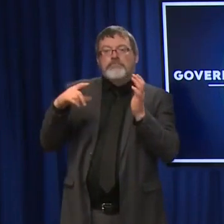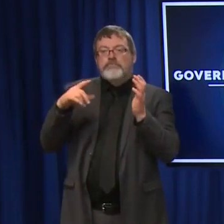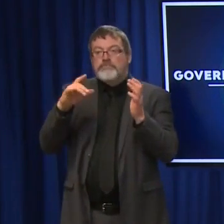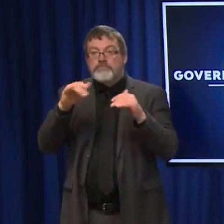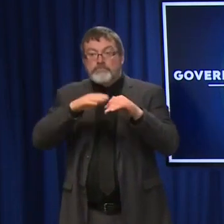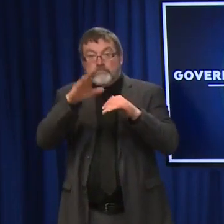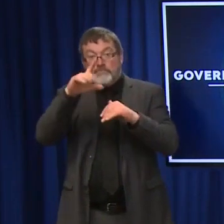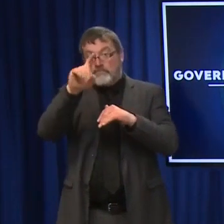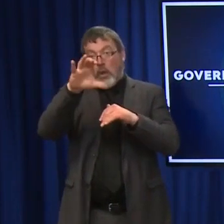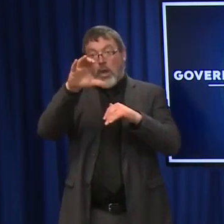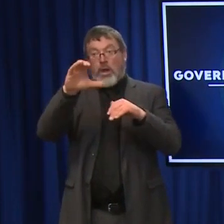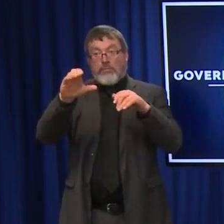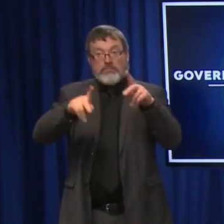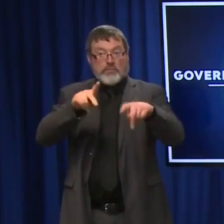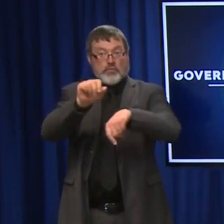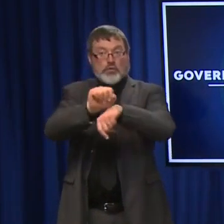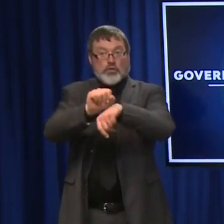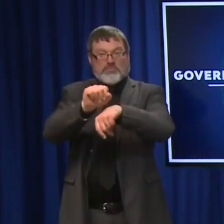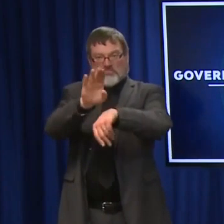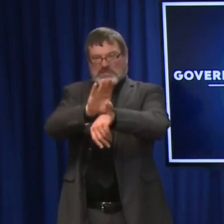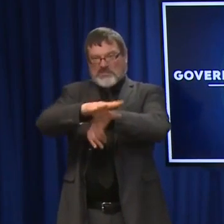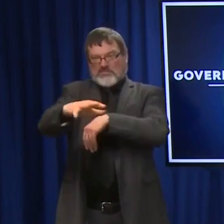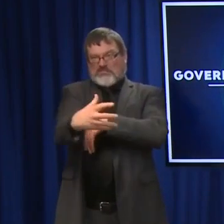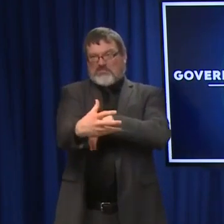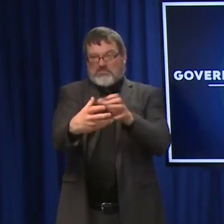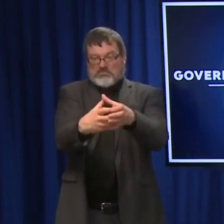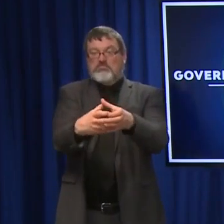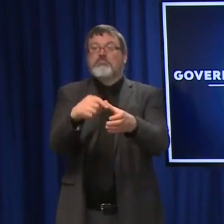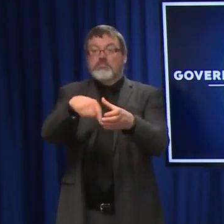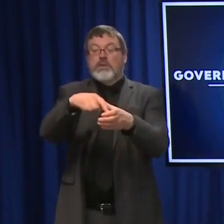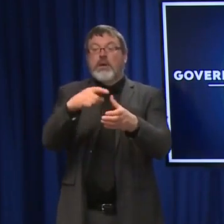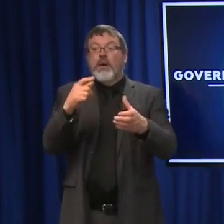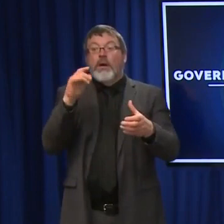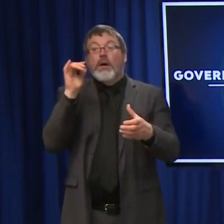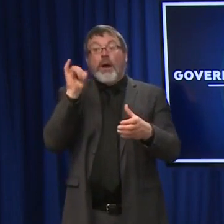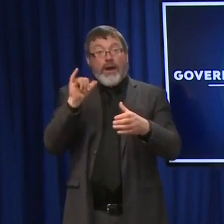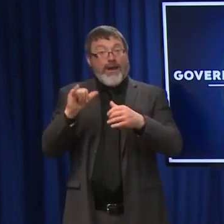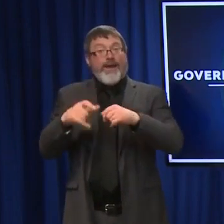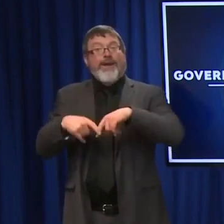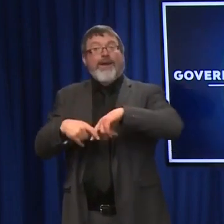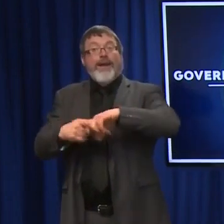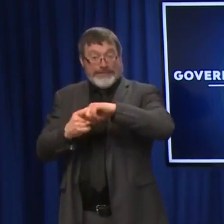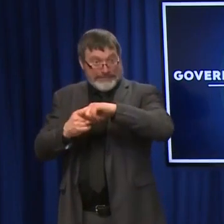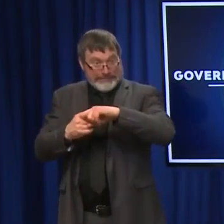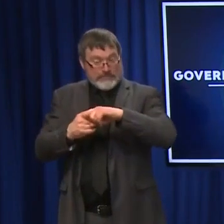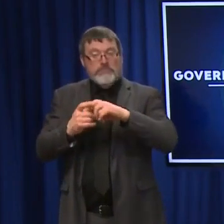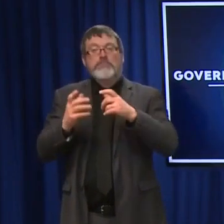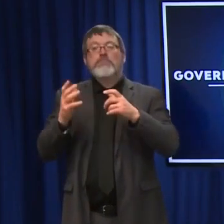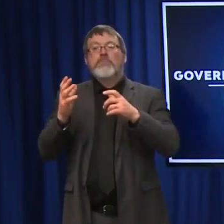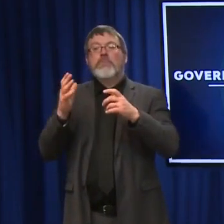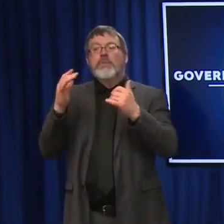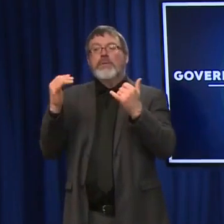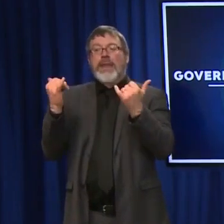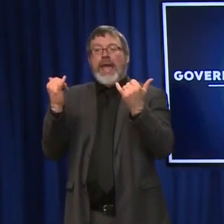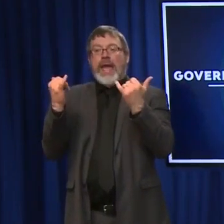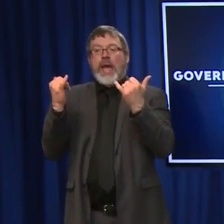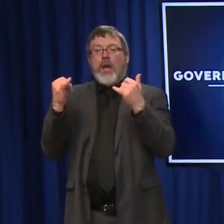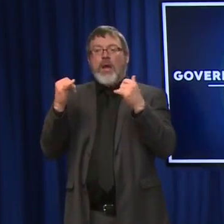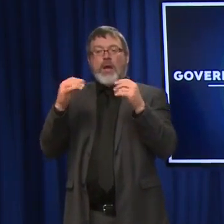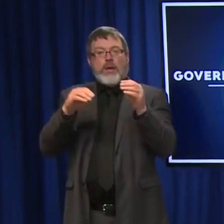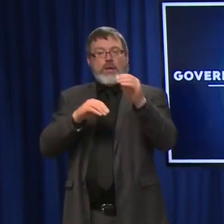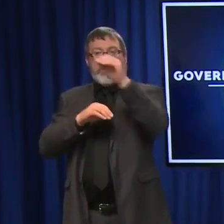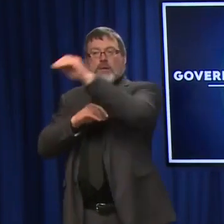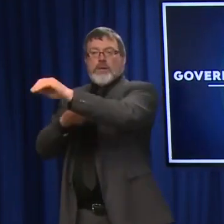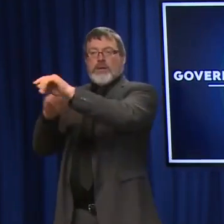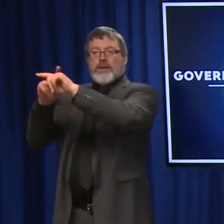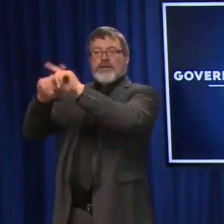to the federal government. That was stopped in a federal court. And then another court vacated stopping it. And so technically that's moving forward. And I